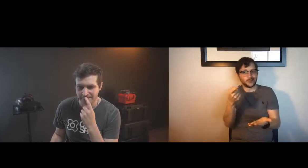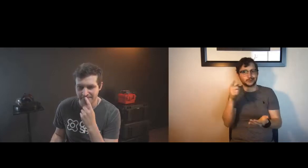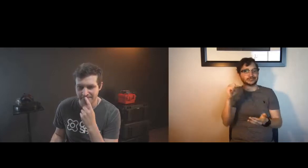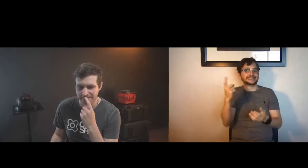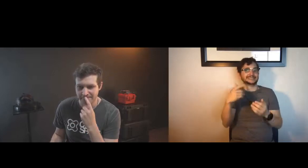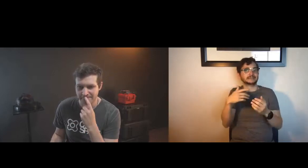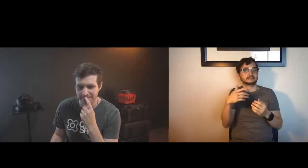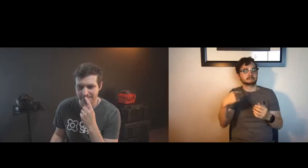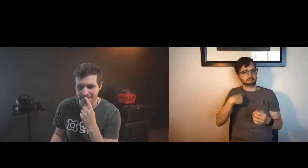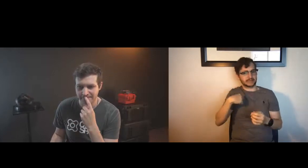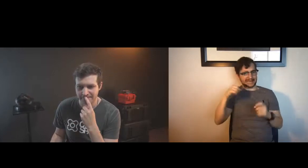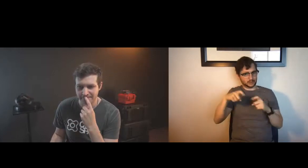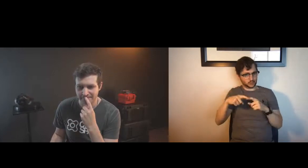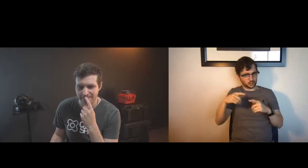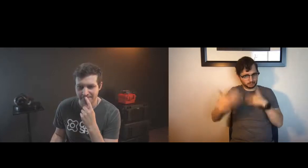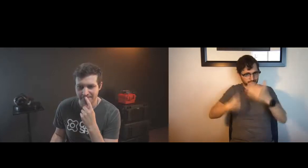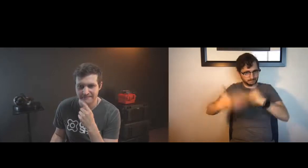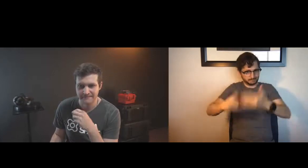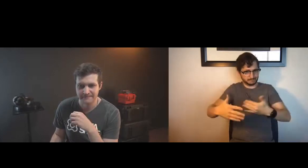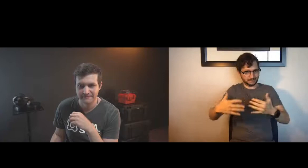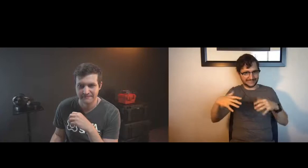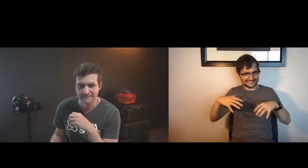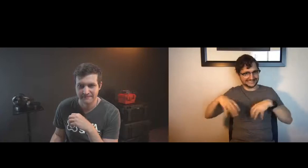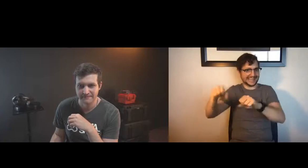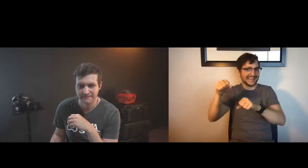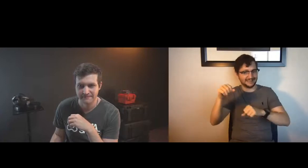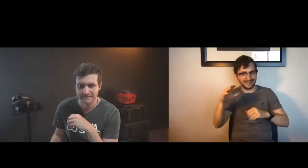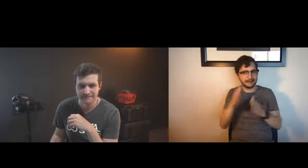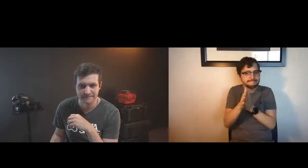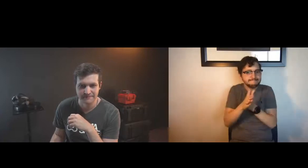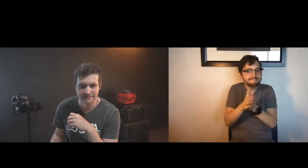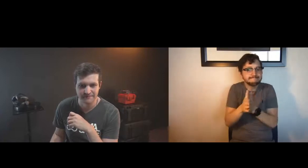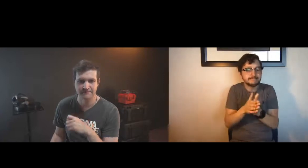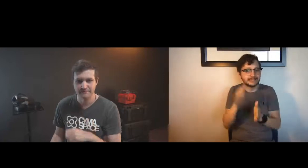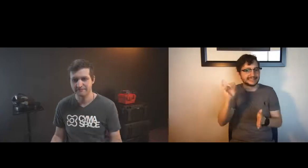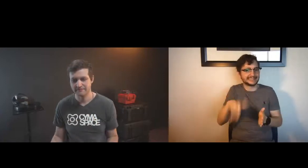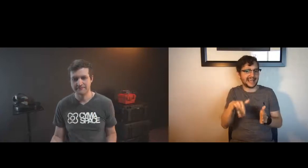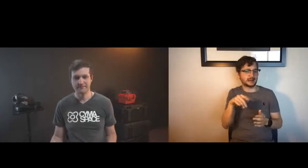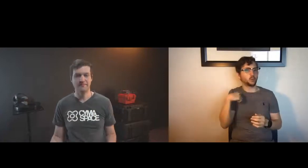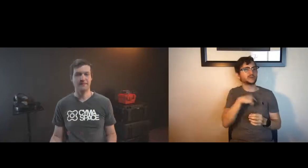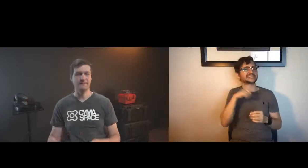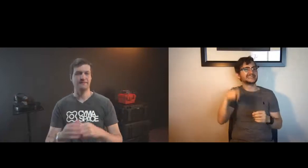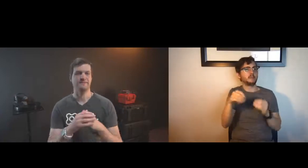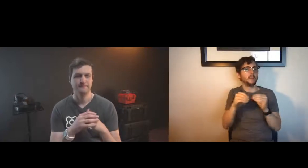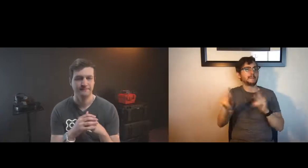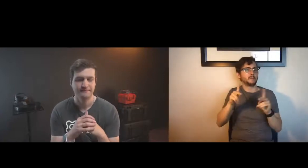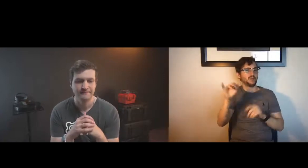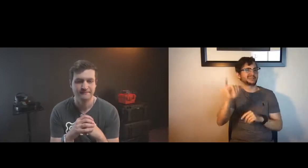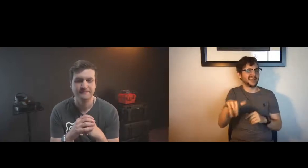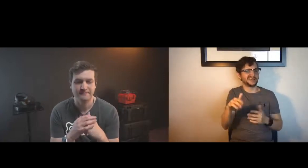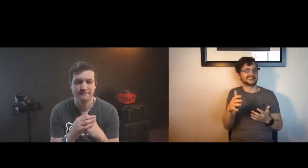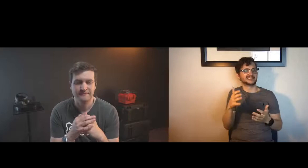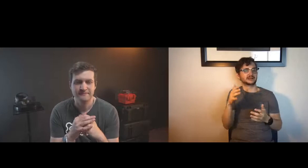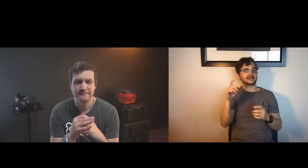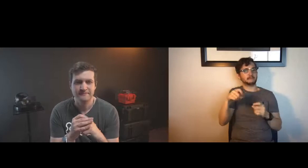for us to interact and it's there right to make of it what you will and it's just a matter of each person taking